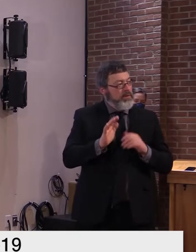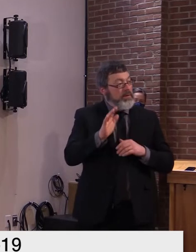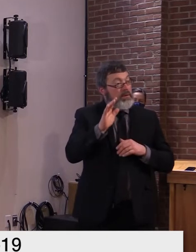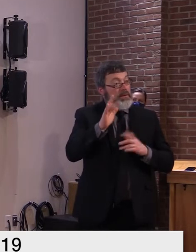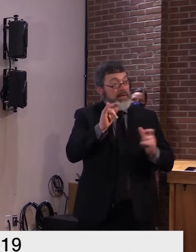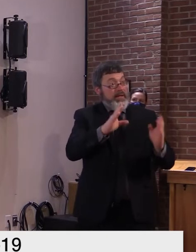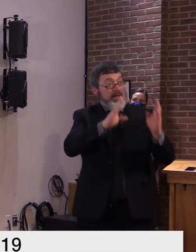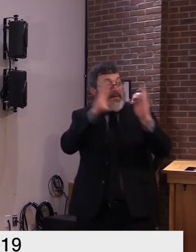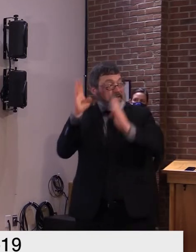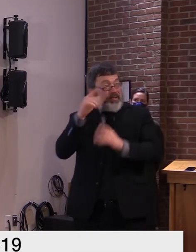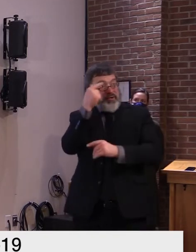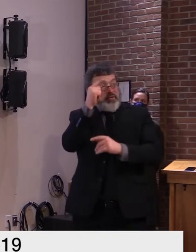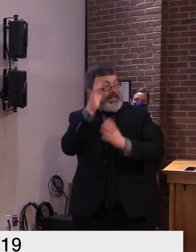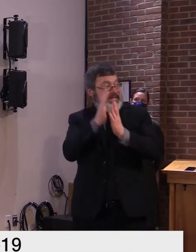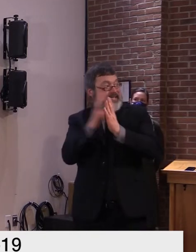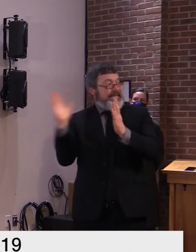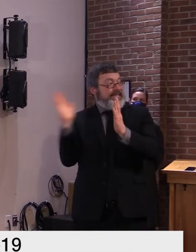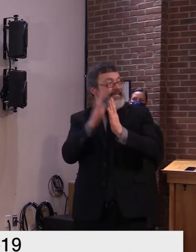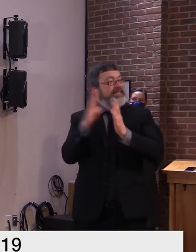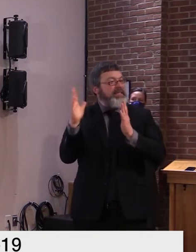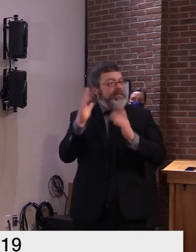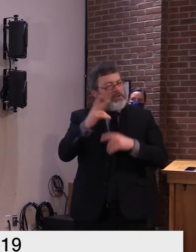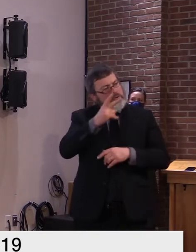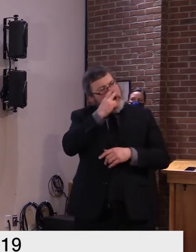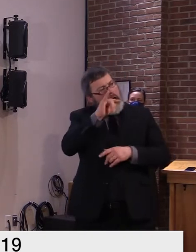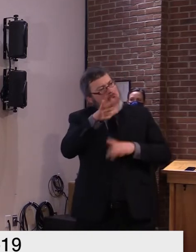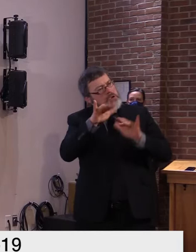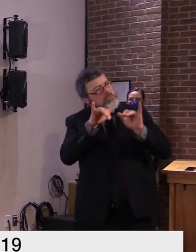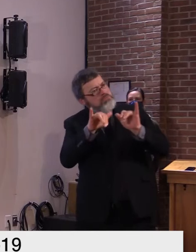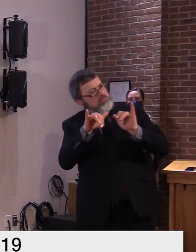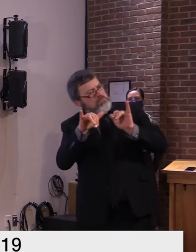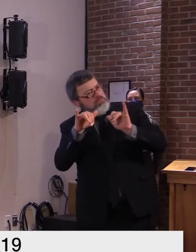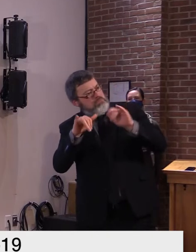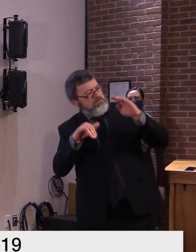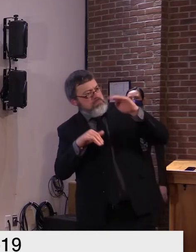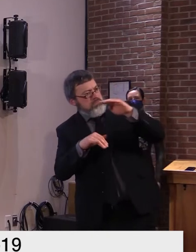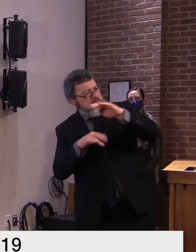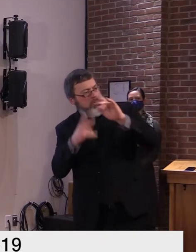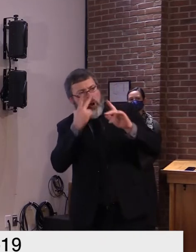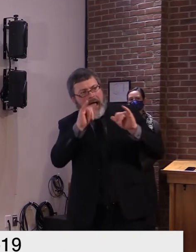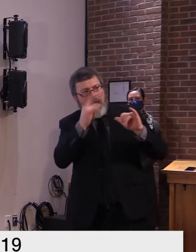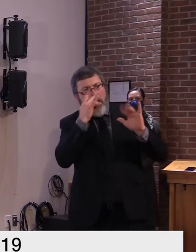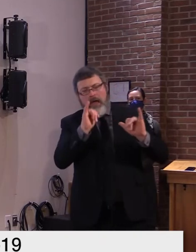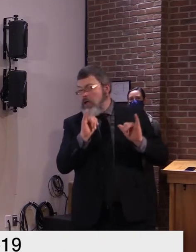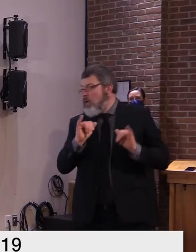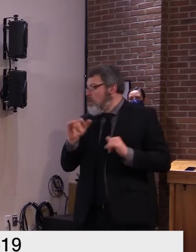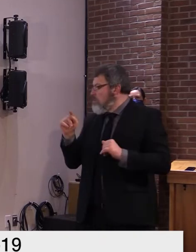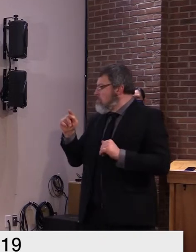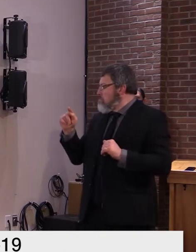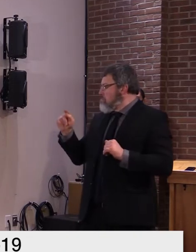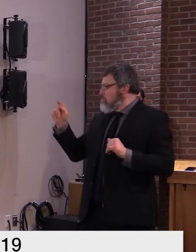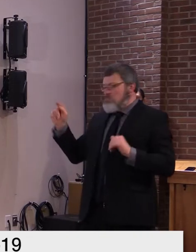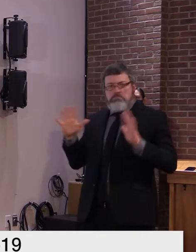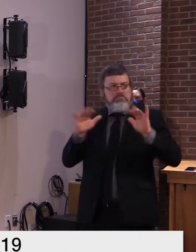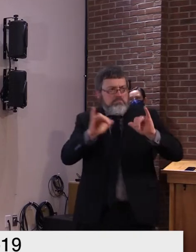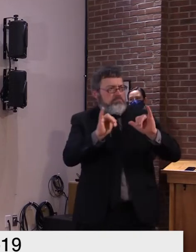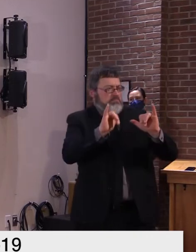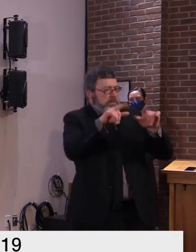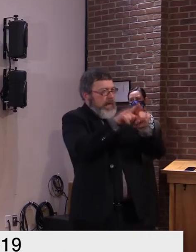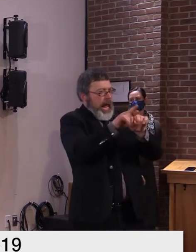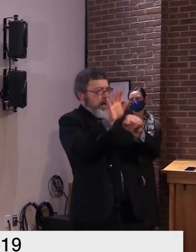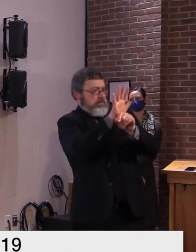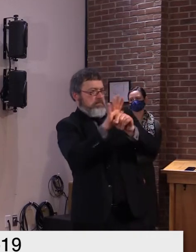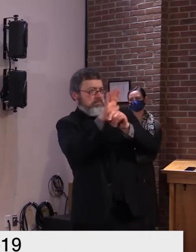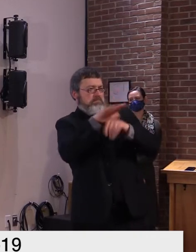of days there still may be people who became symptomatic uh late in their course maybe days 11 to